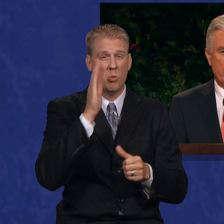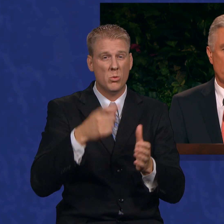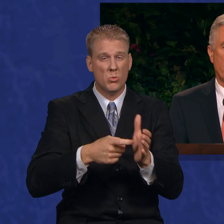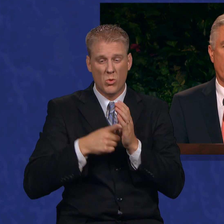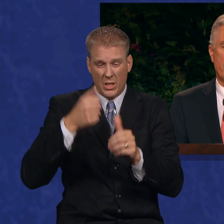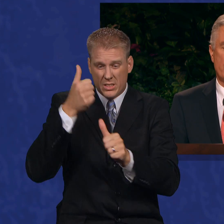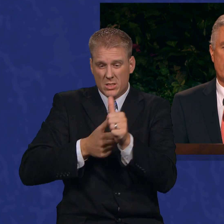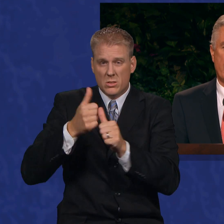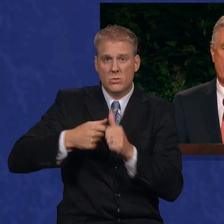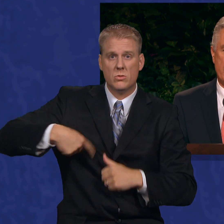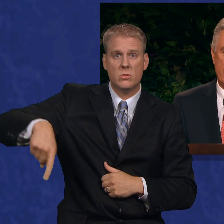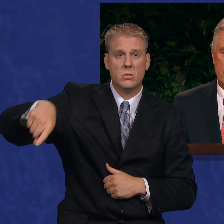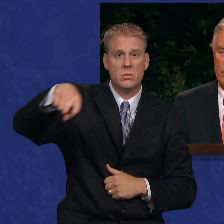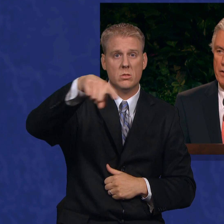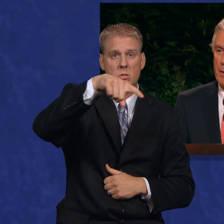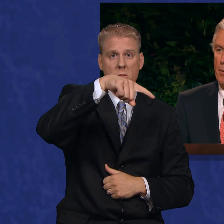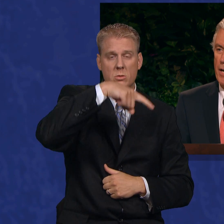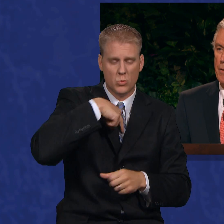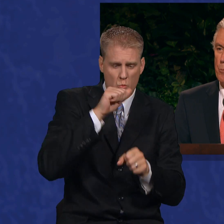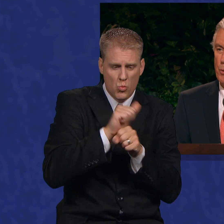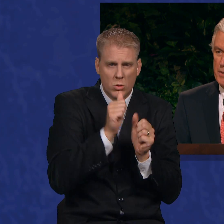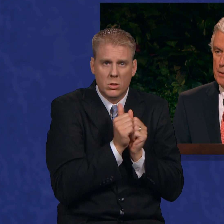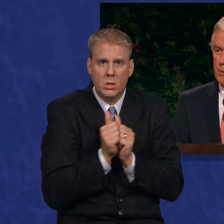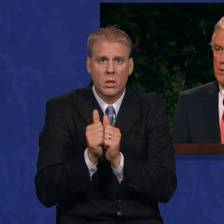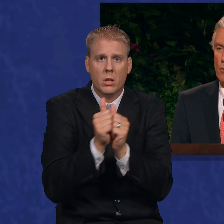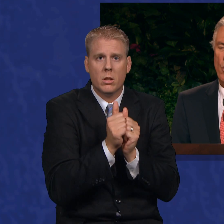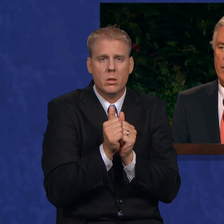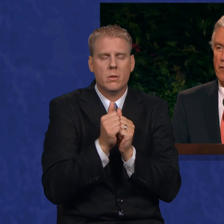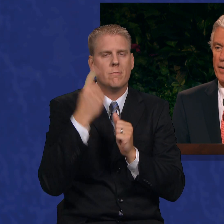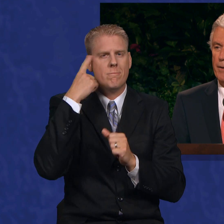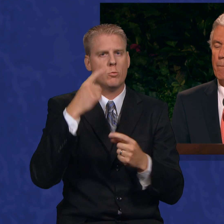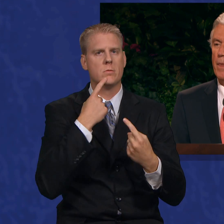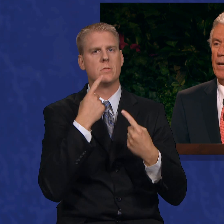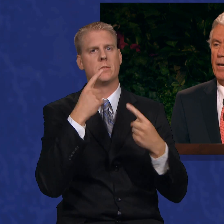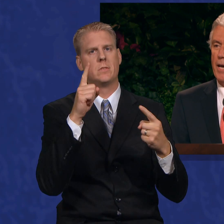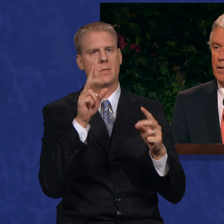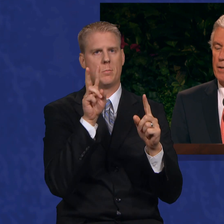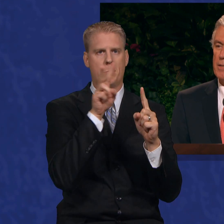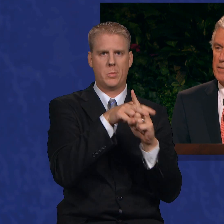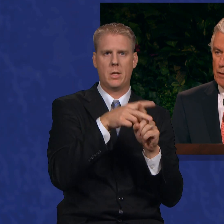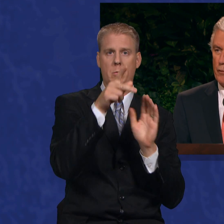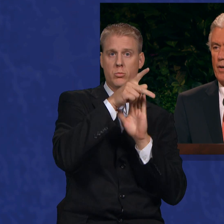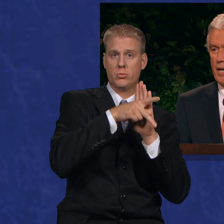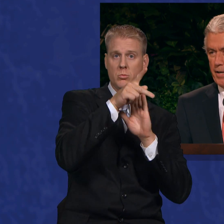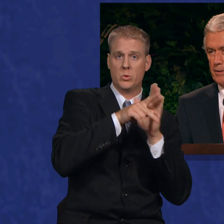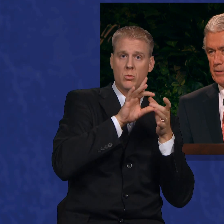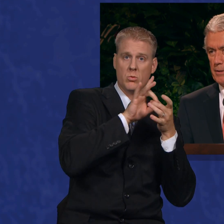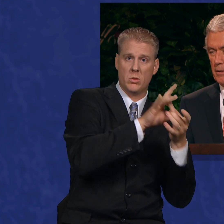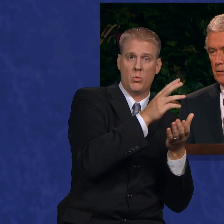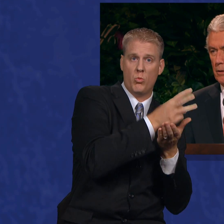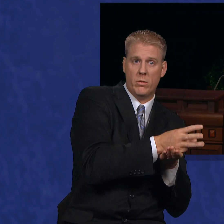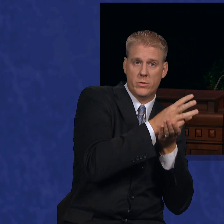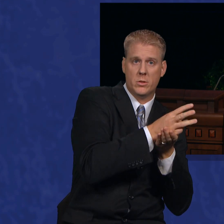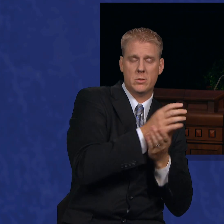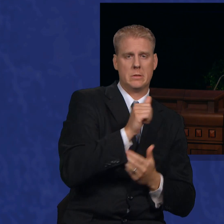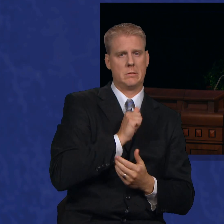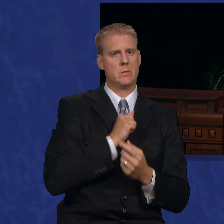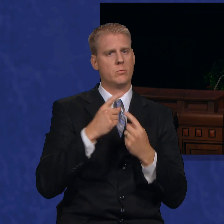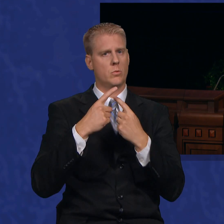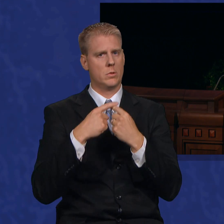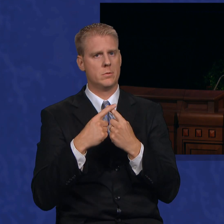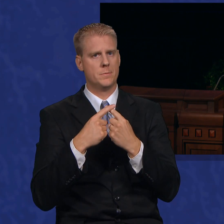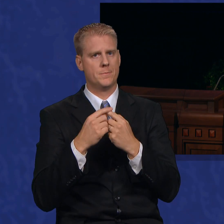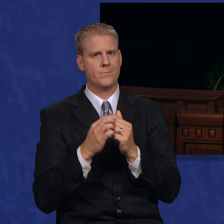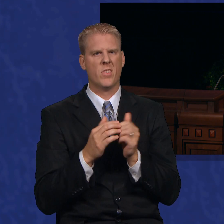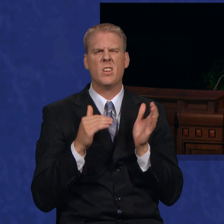working together to successfully apply the principles of welfare and self-reliance. Too often,